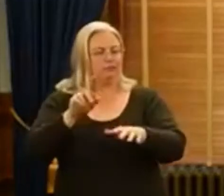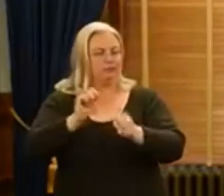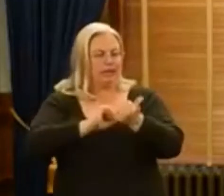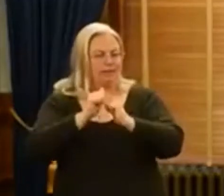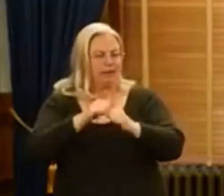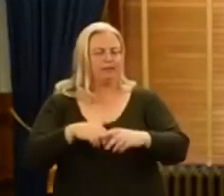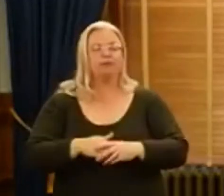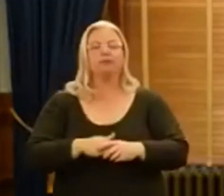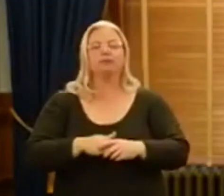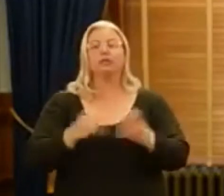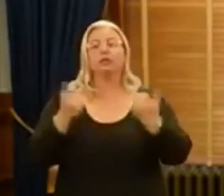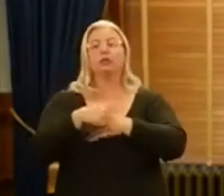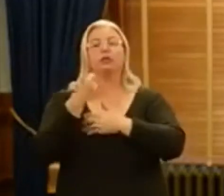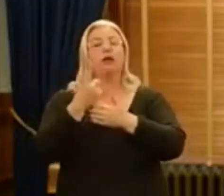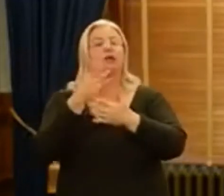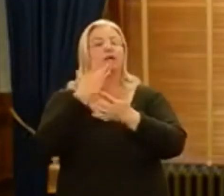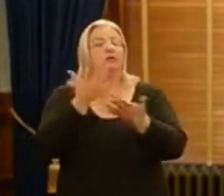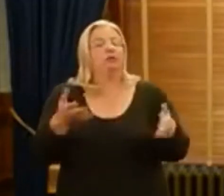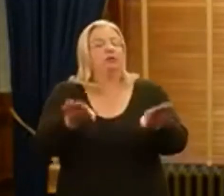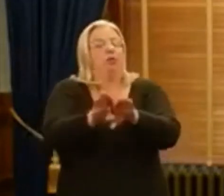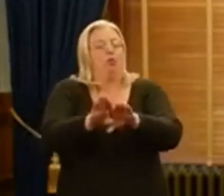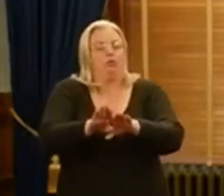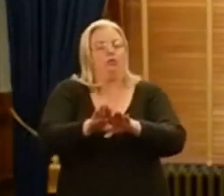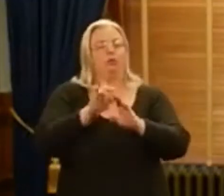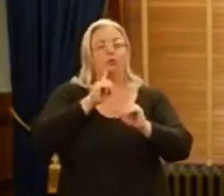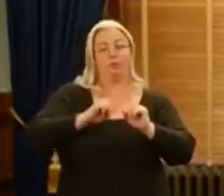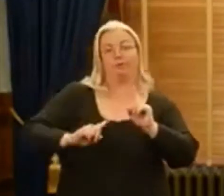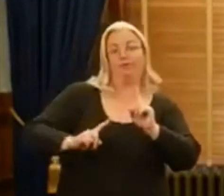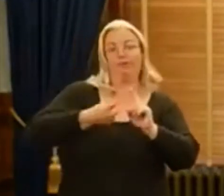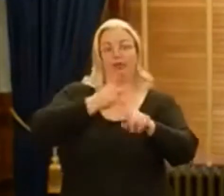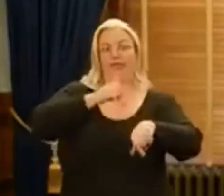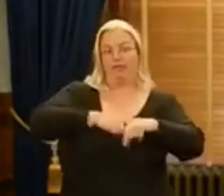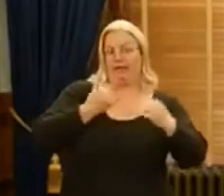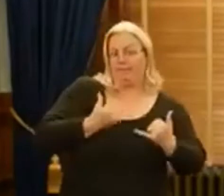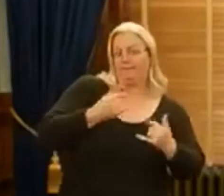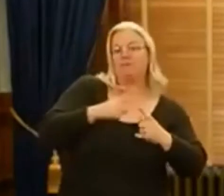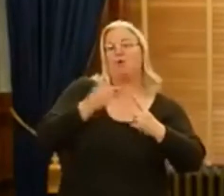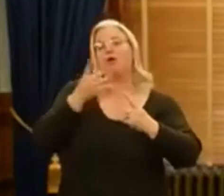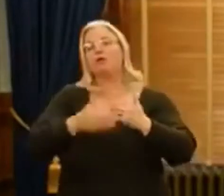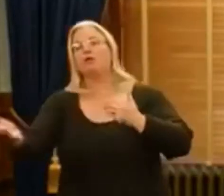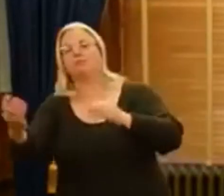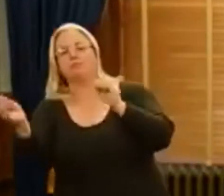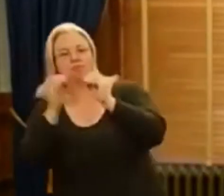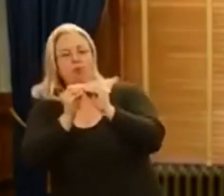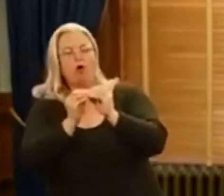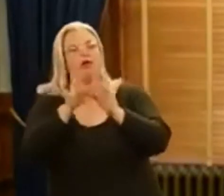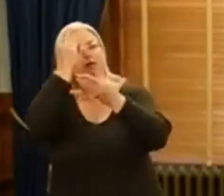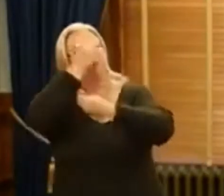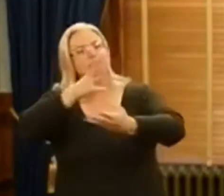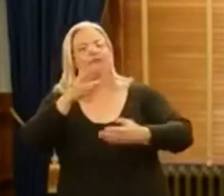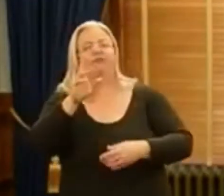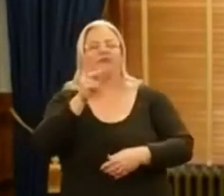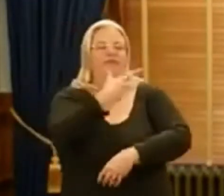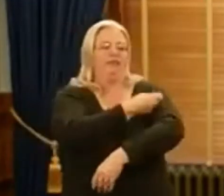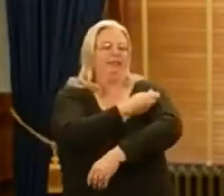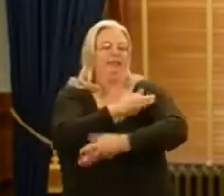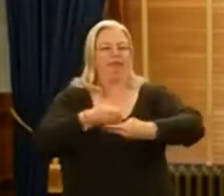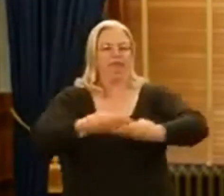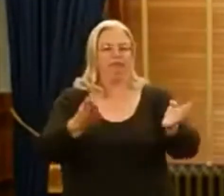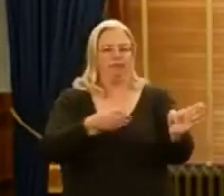I'd like to end today's press conference with the first of what will be a weekly update on my administration's vaccine distribution plan.